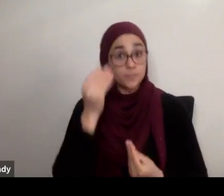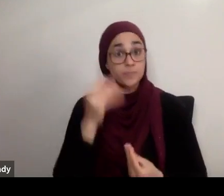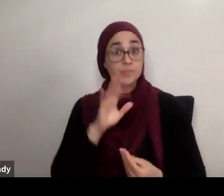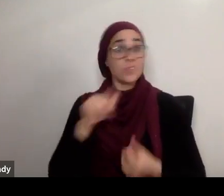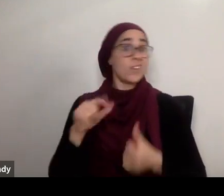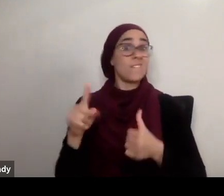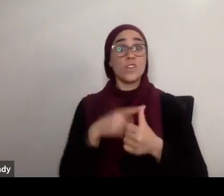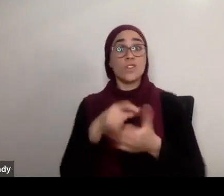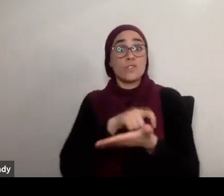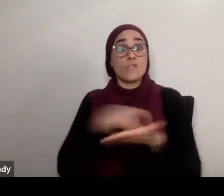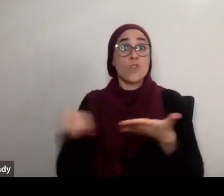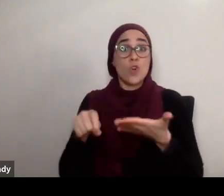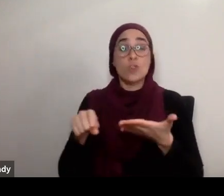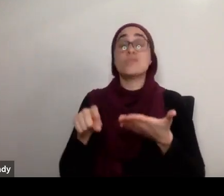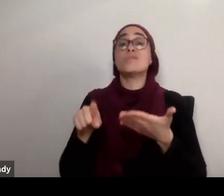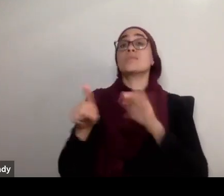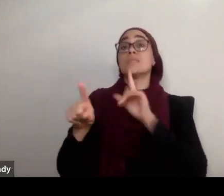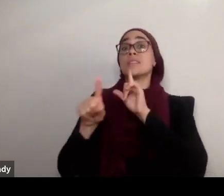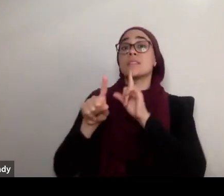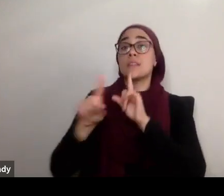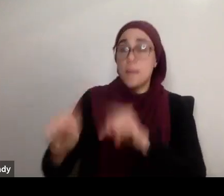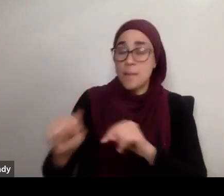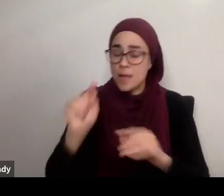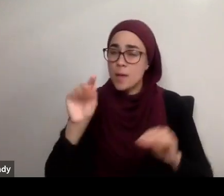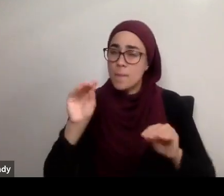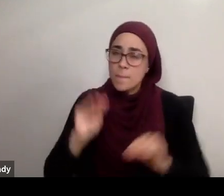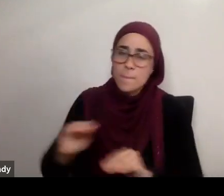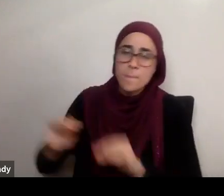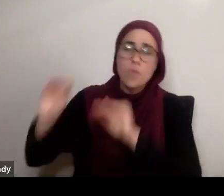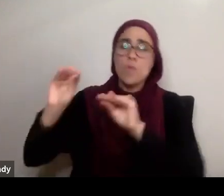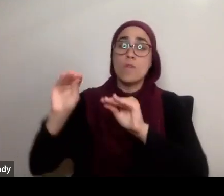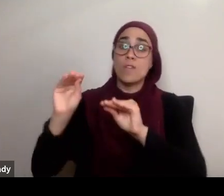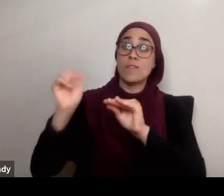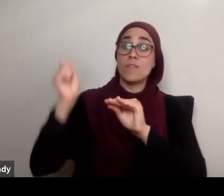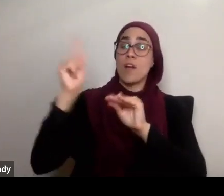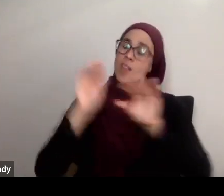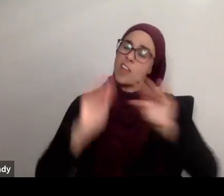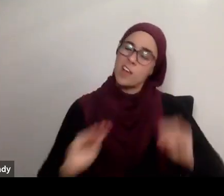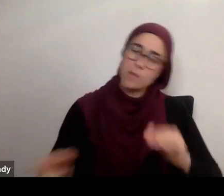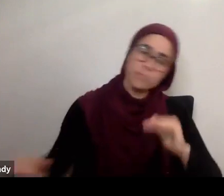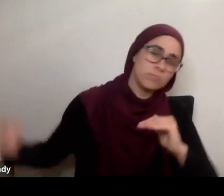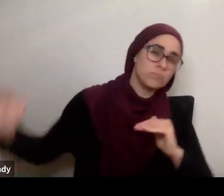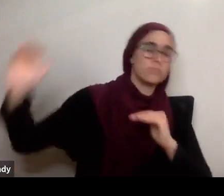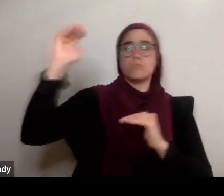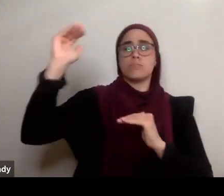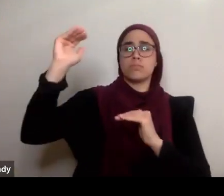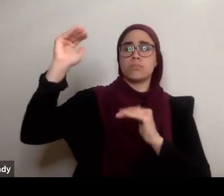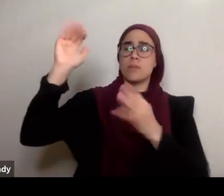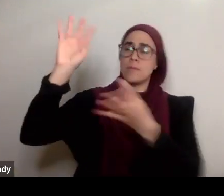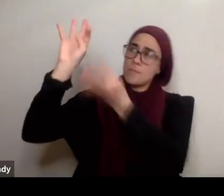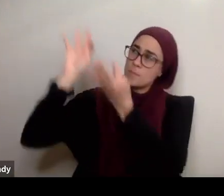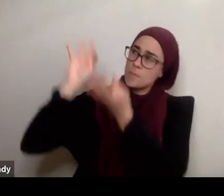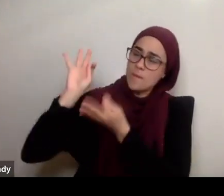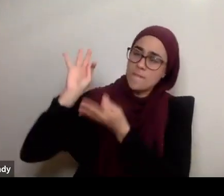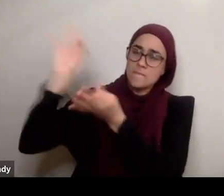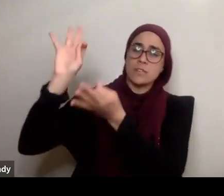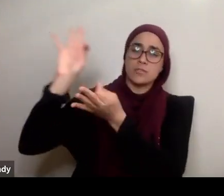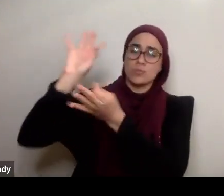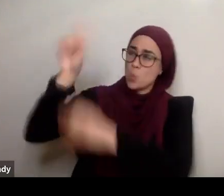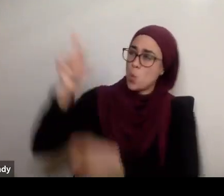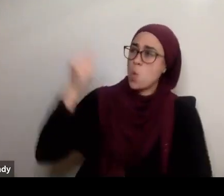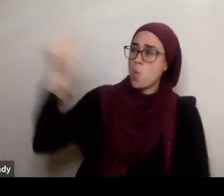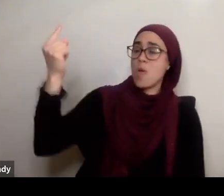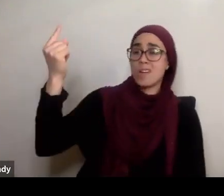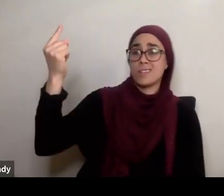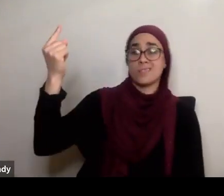literally means move Allah subhanahu wa ta'ala to a position of perfection that is only deserved by Allah subhanahu wa ta'ala. And move